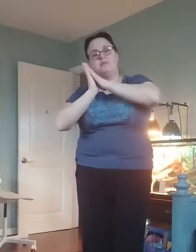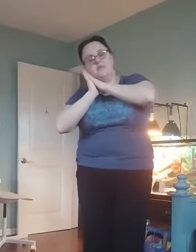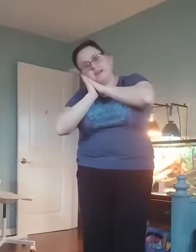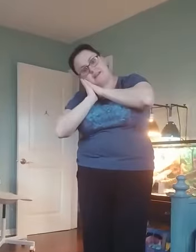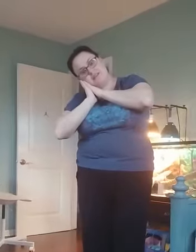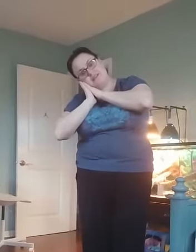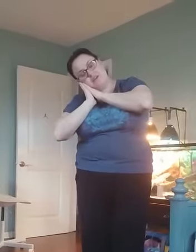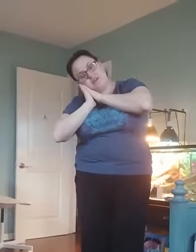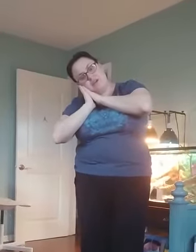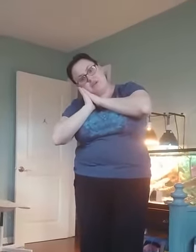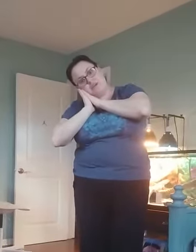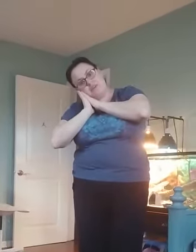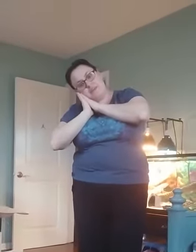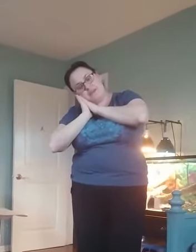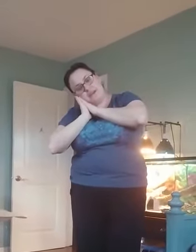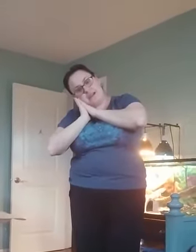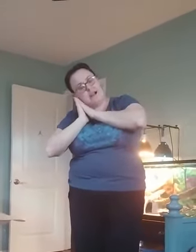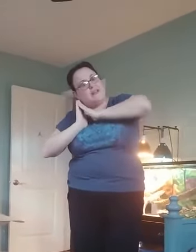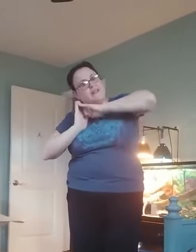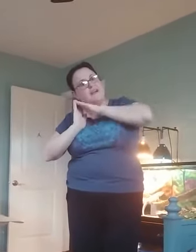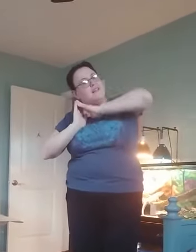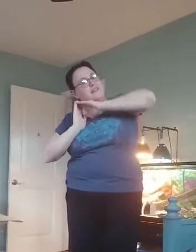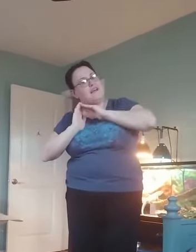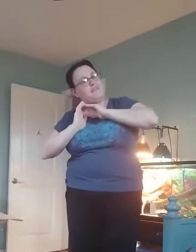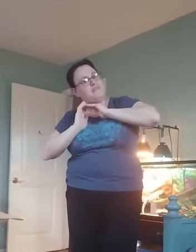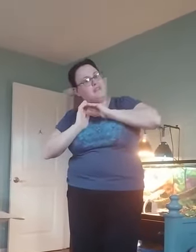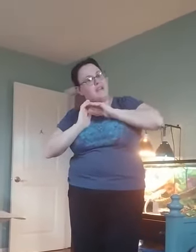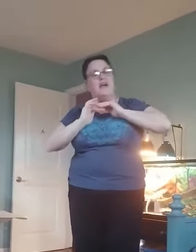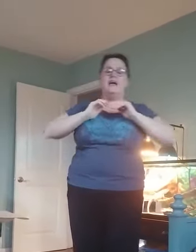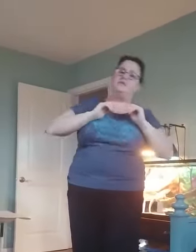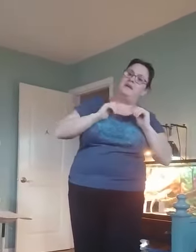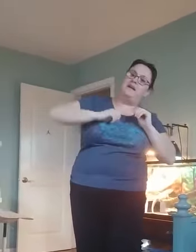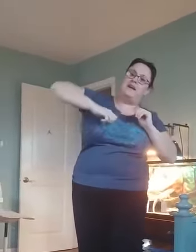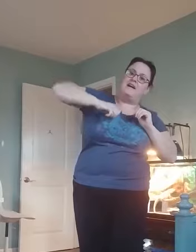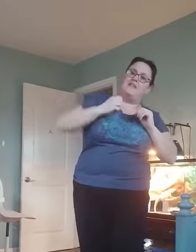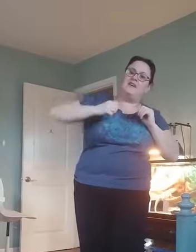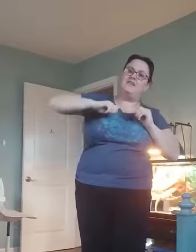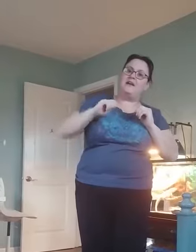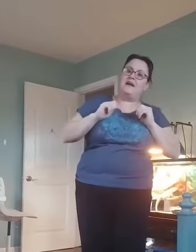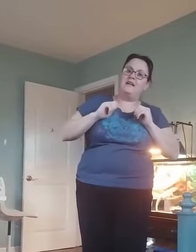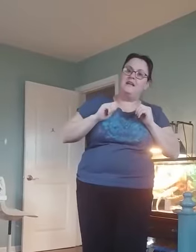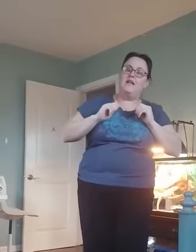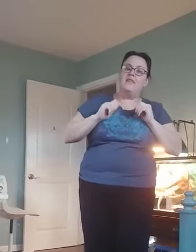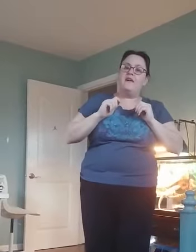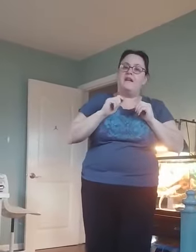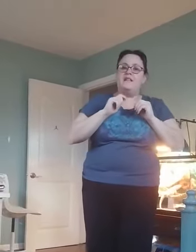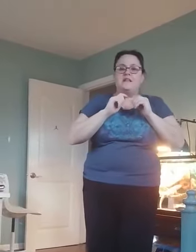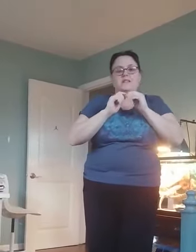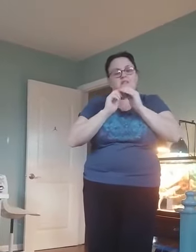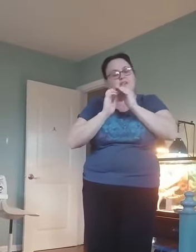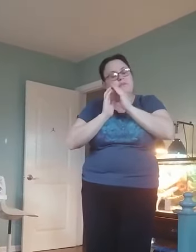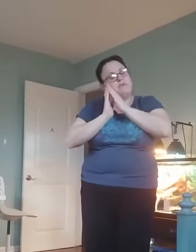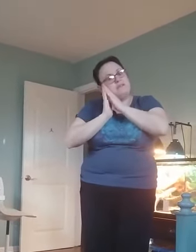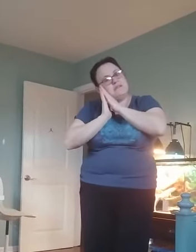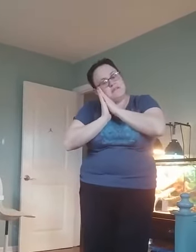rest. With a wing on the left and a wing on the right, the little birds sleep